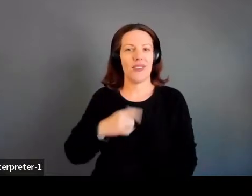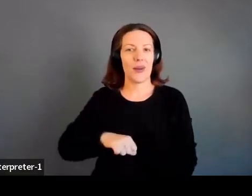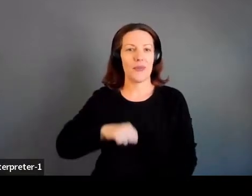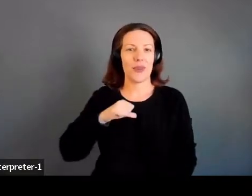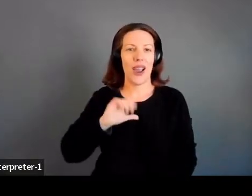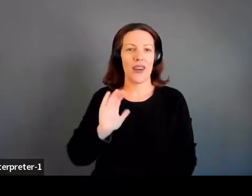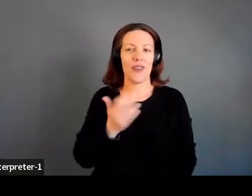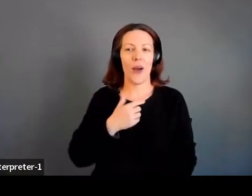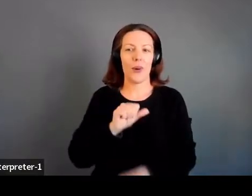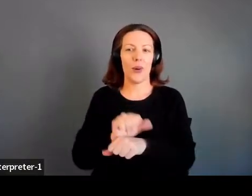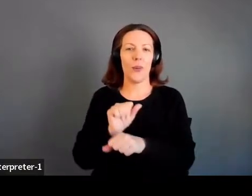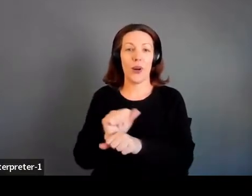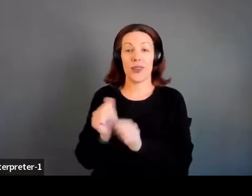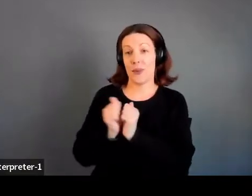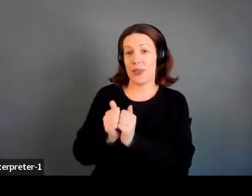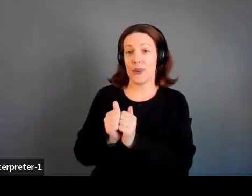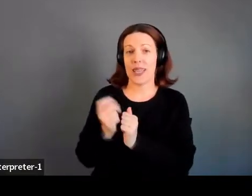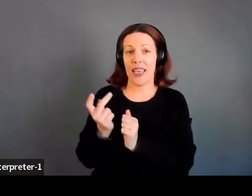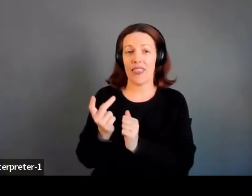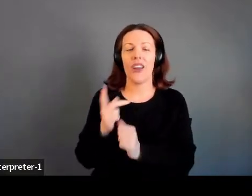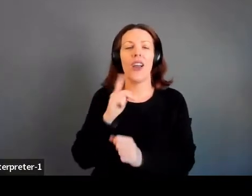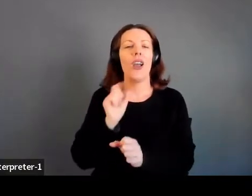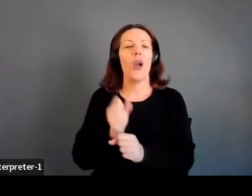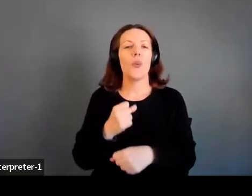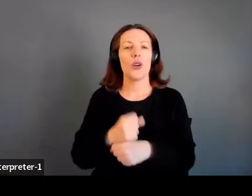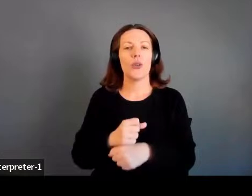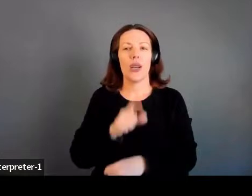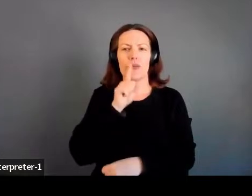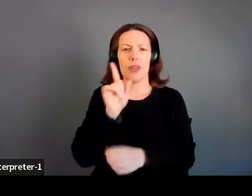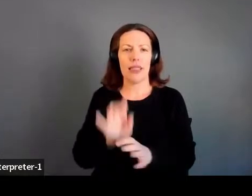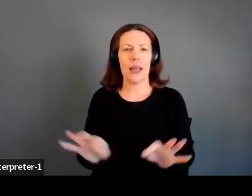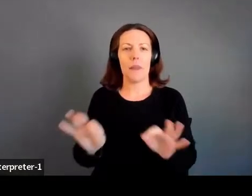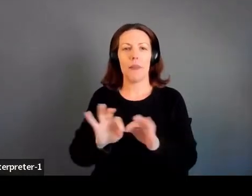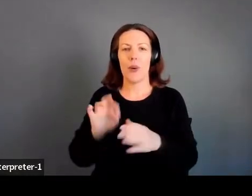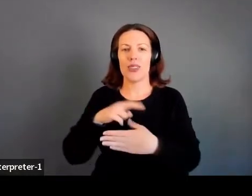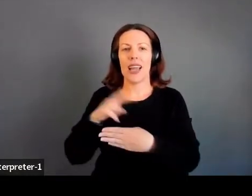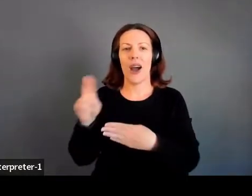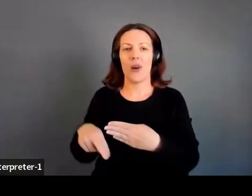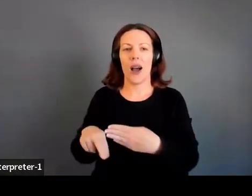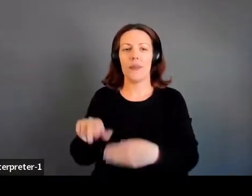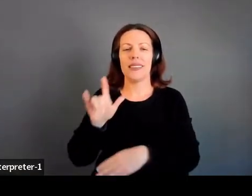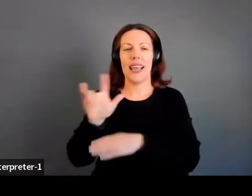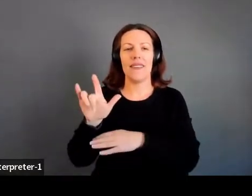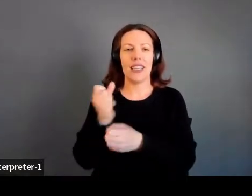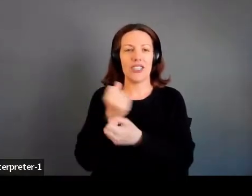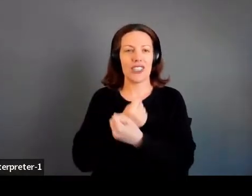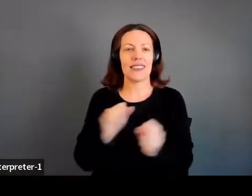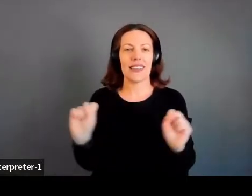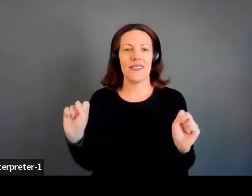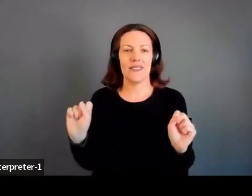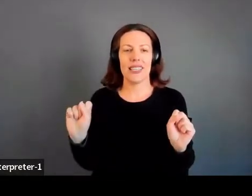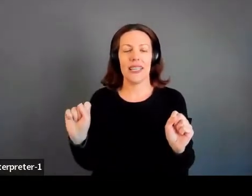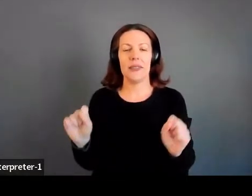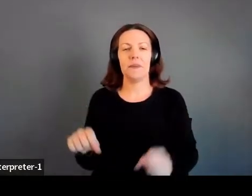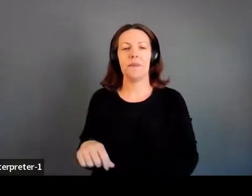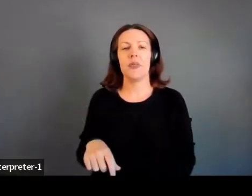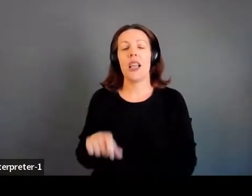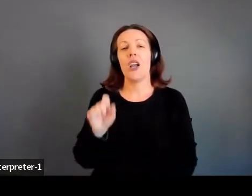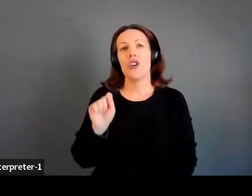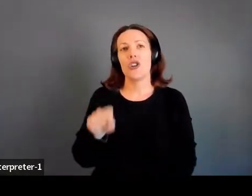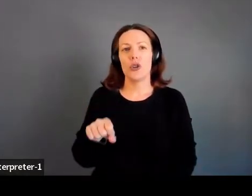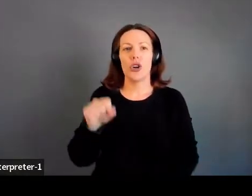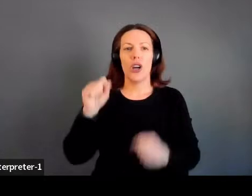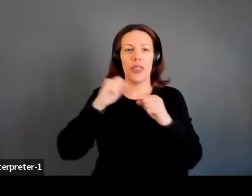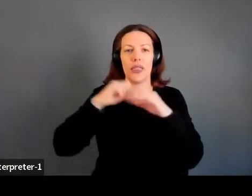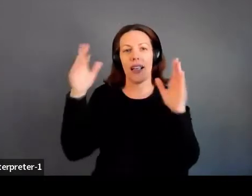that we do together. Um, you know, creating really important outcomes in aviation safety. I, uh, you can think of